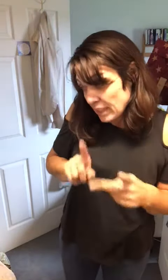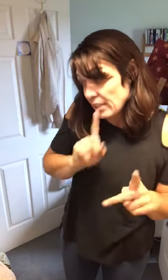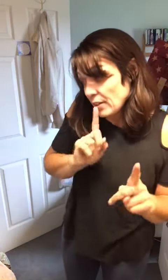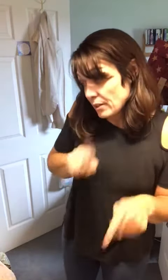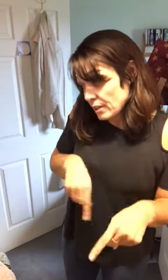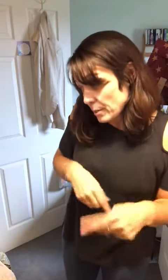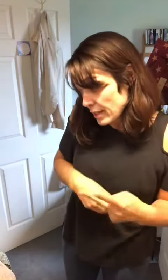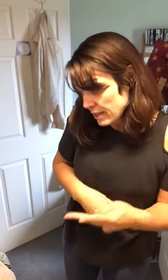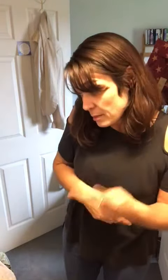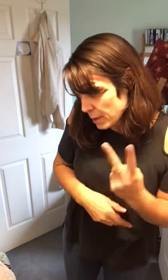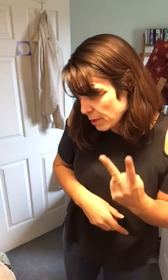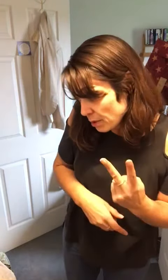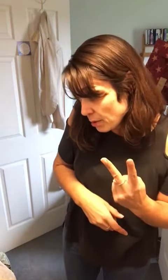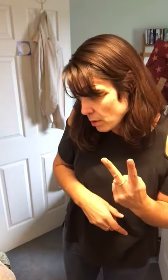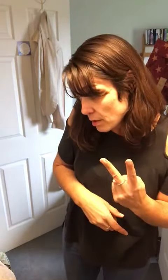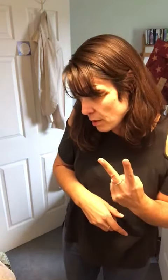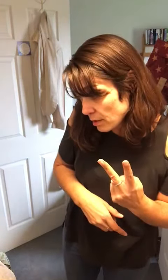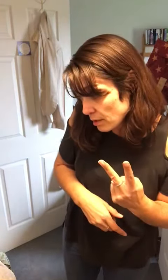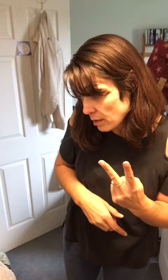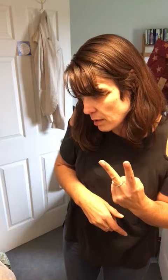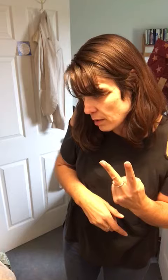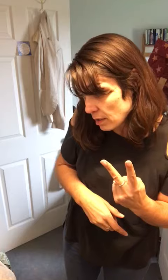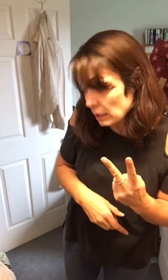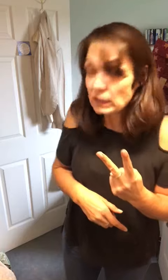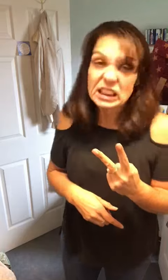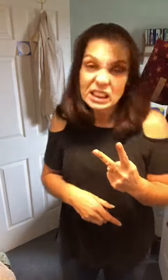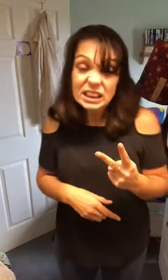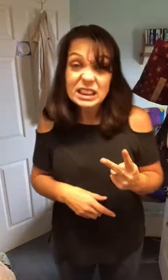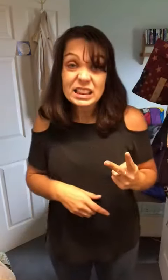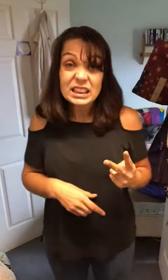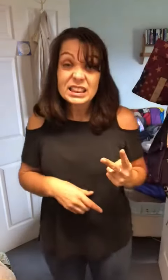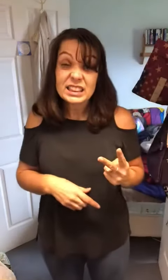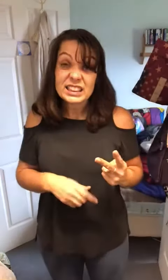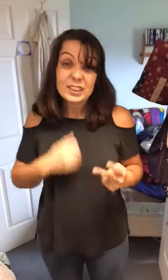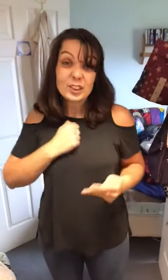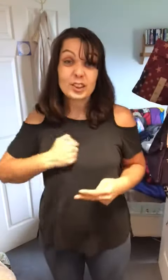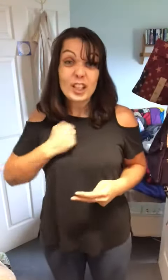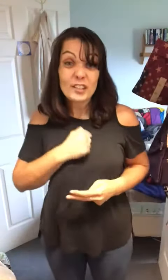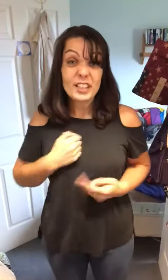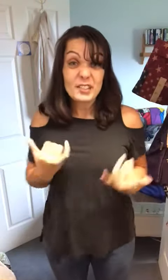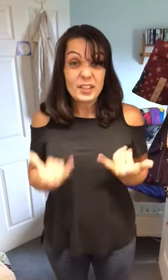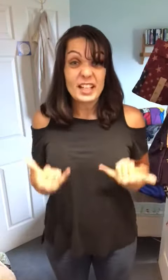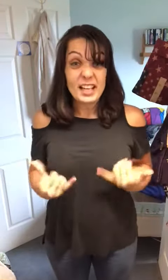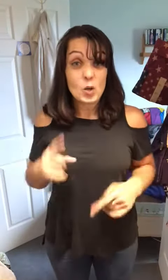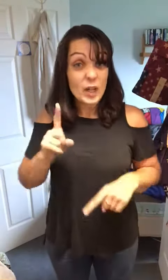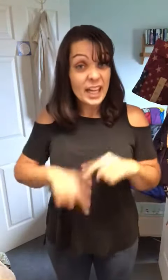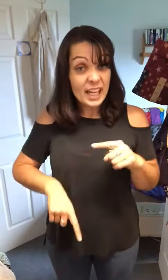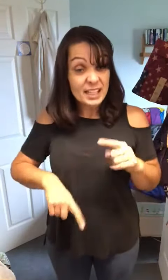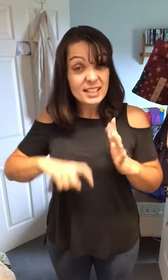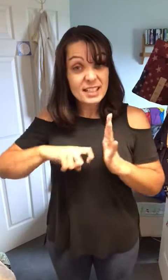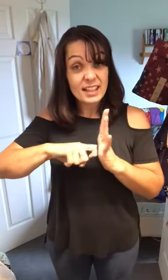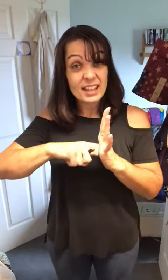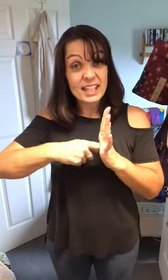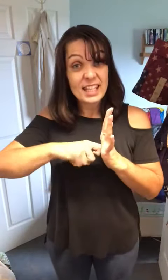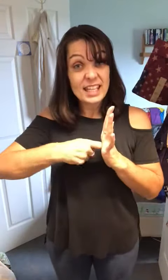response number two sorry right now can't the key